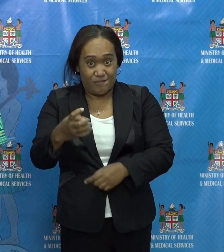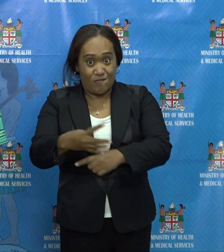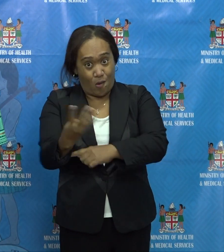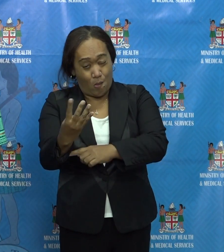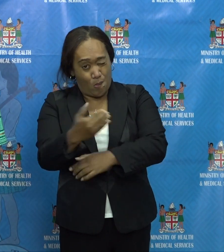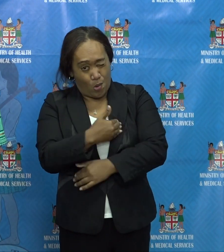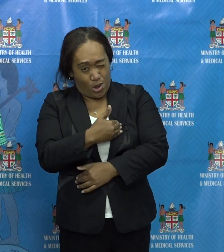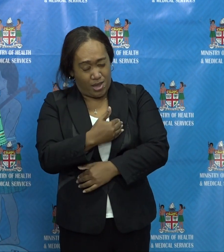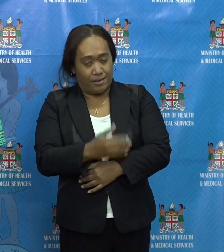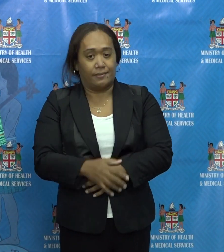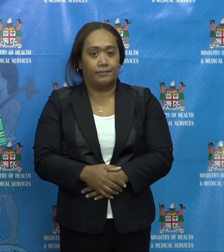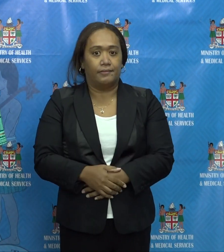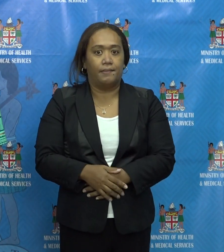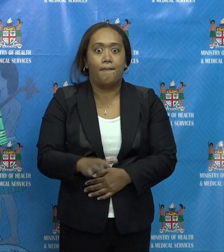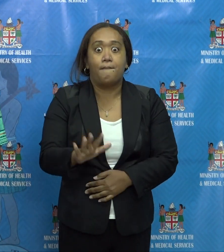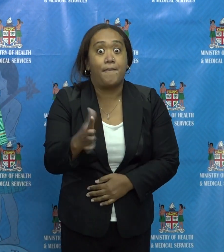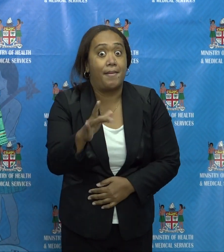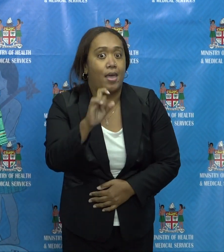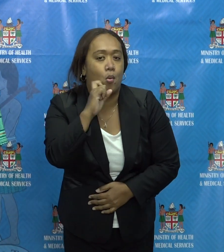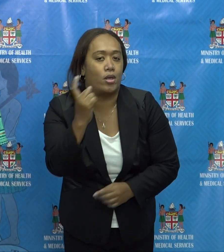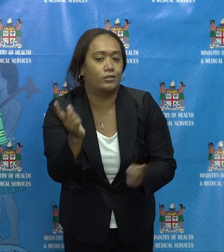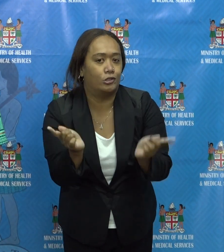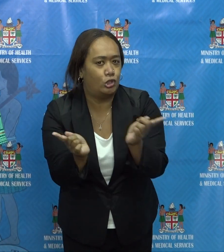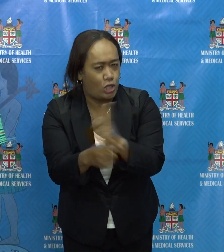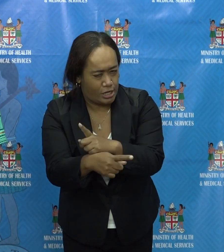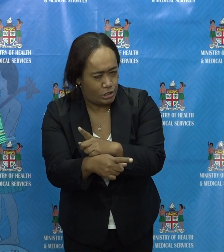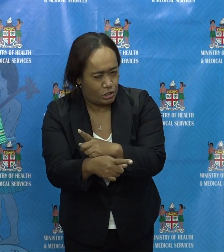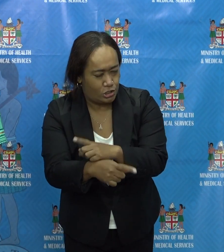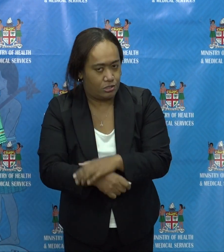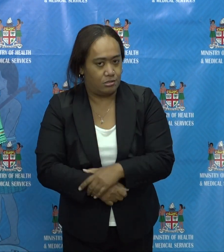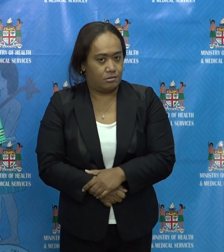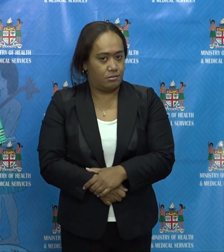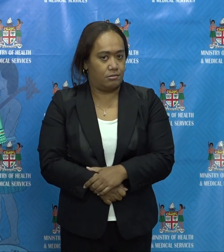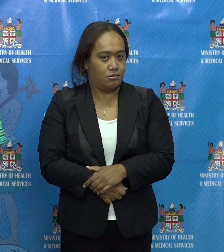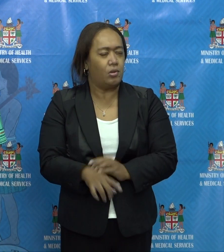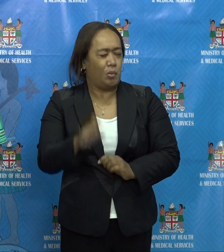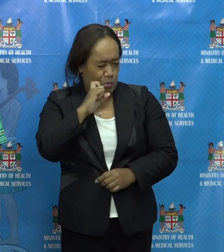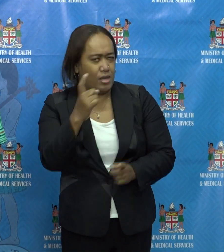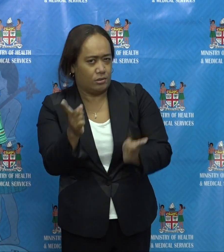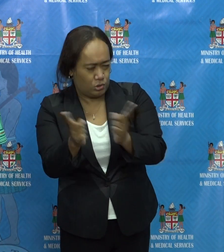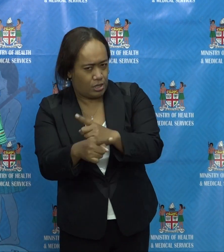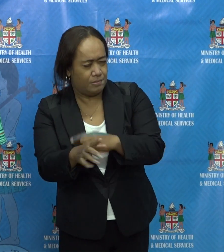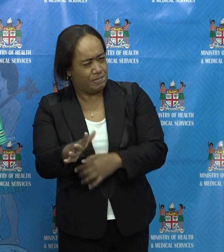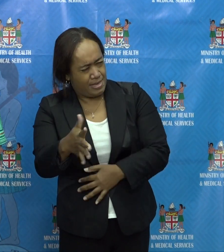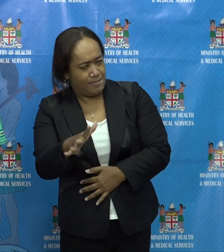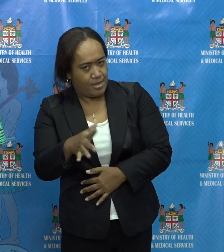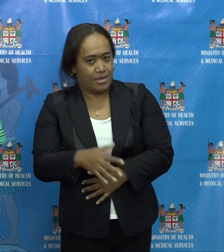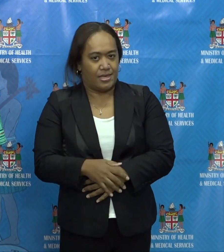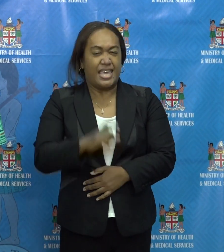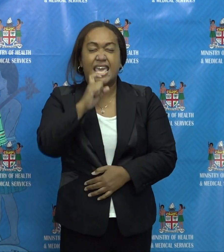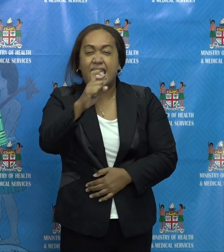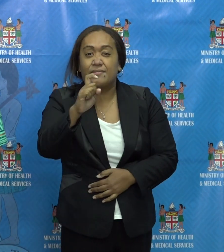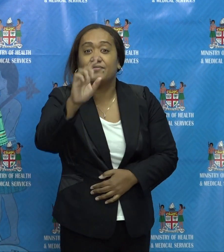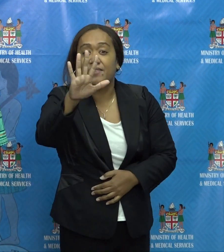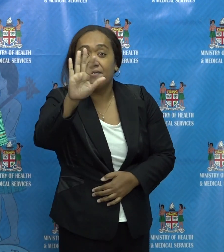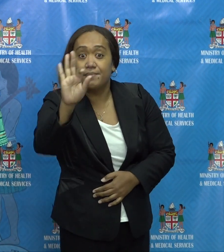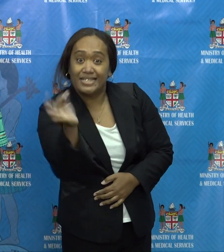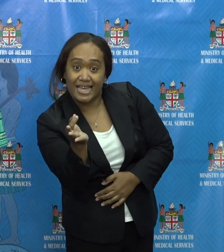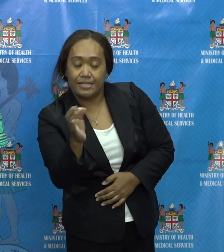However, that could change if we are unable to find all or most of that missing 5% of our contacts,